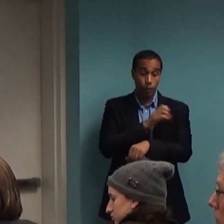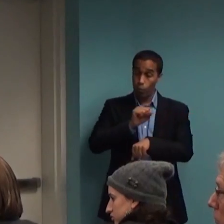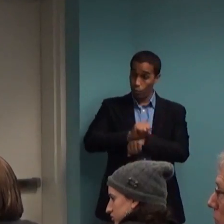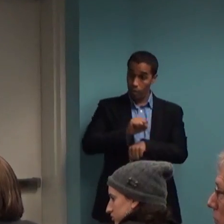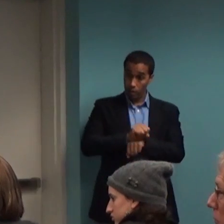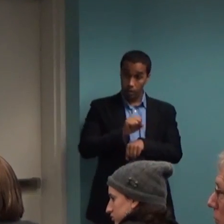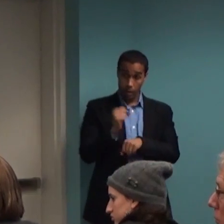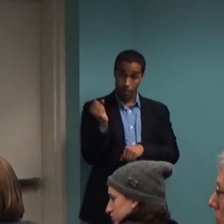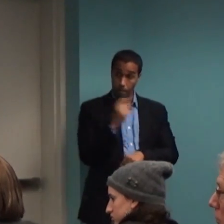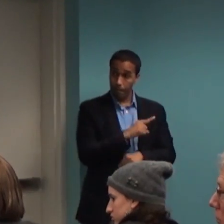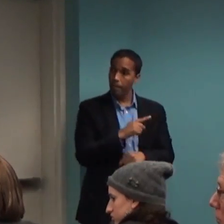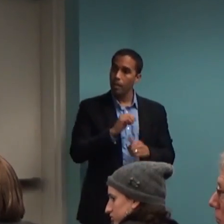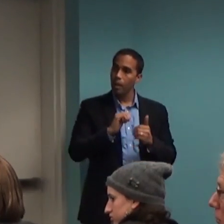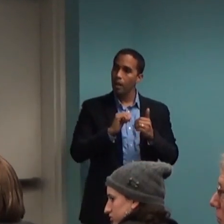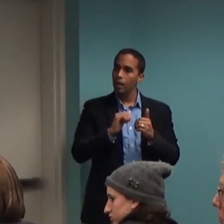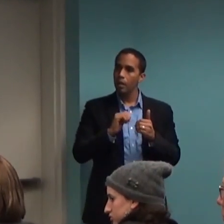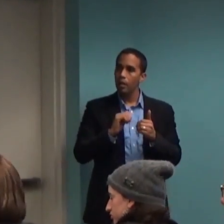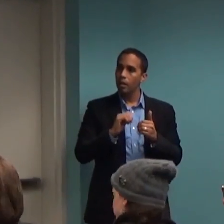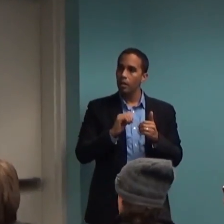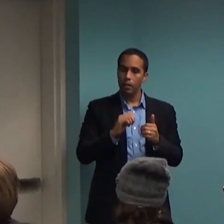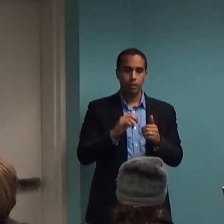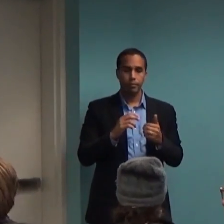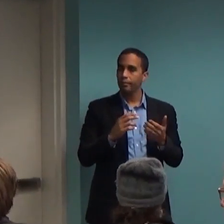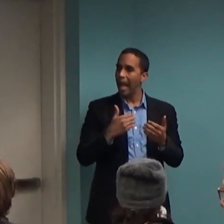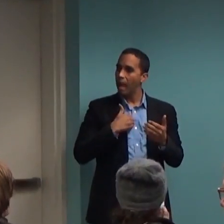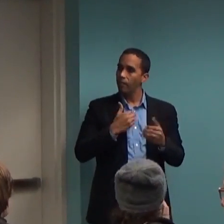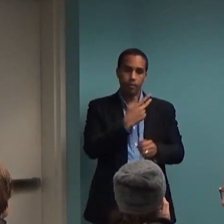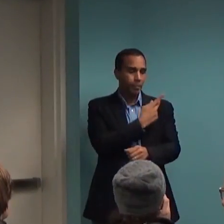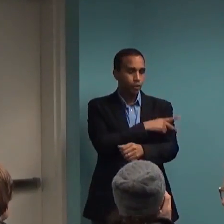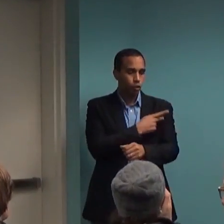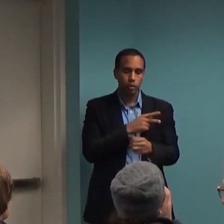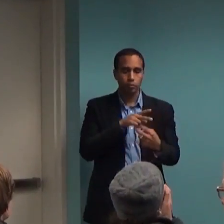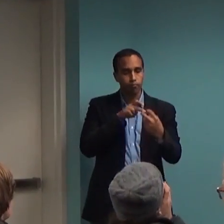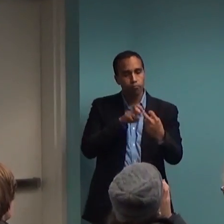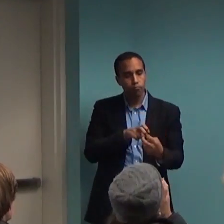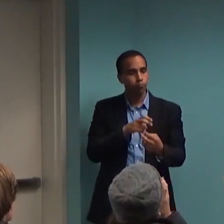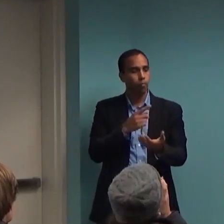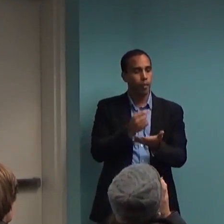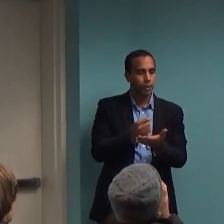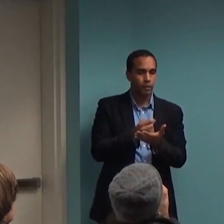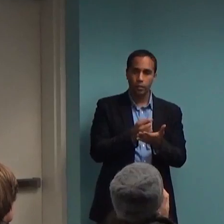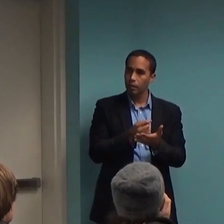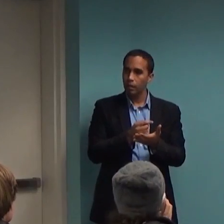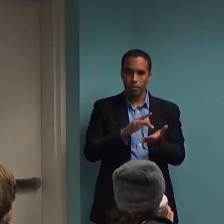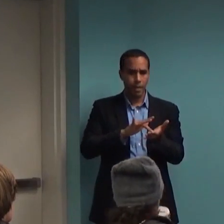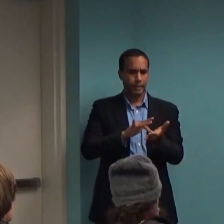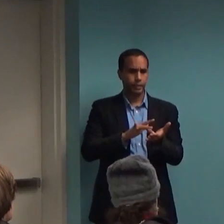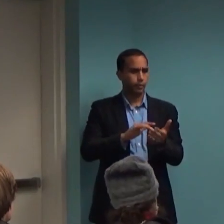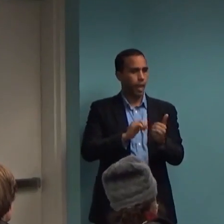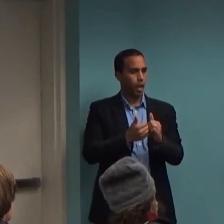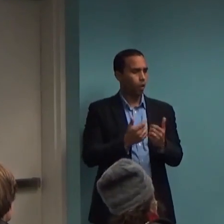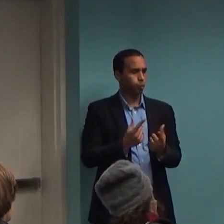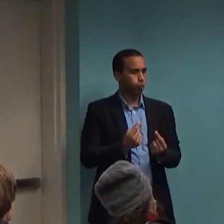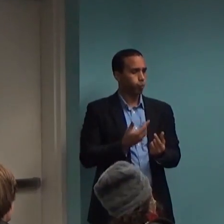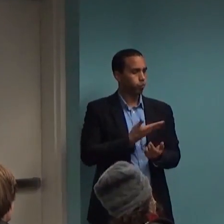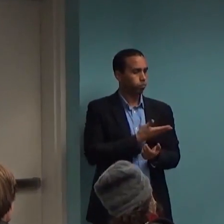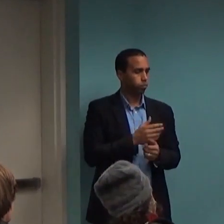treat medication with the people that you see for therapy? So in my practice right now, there are